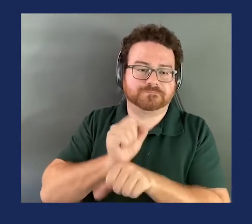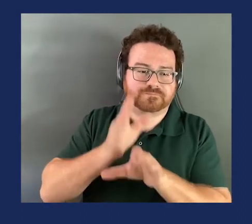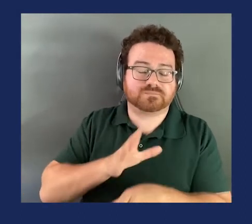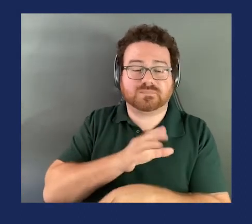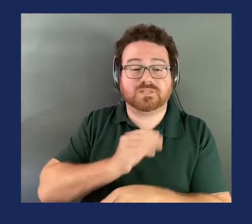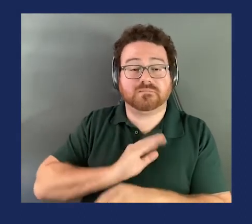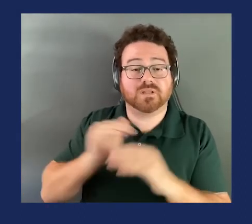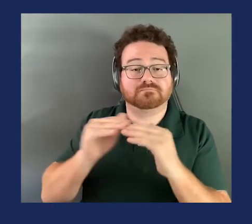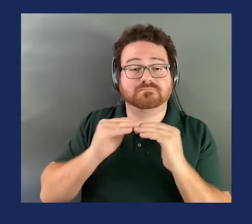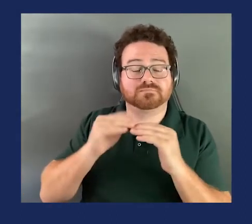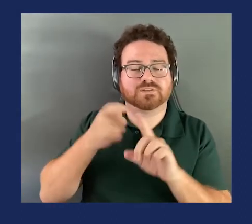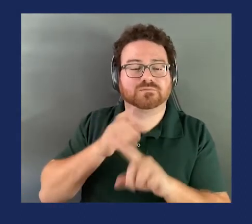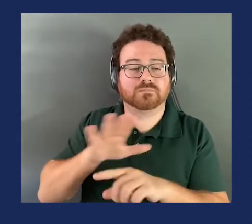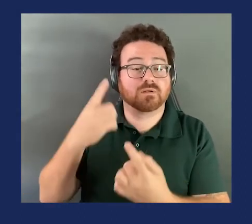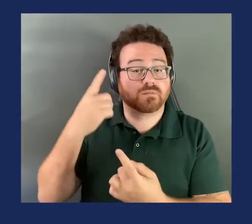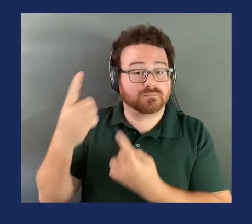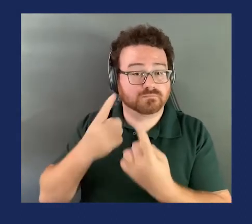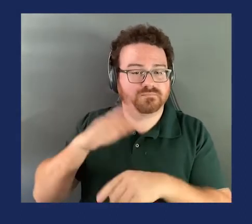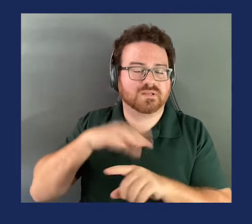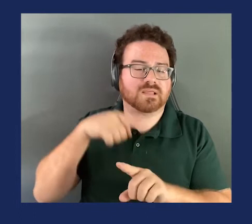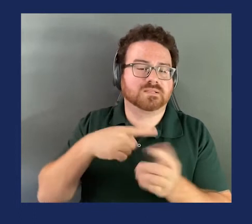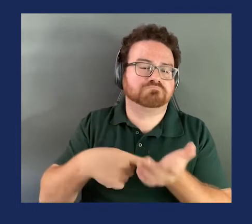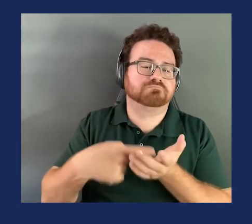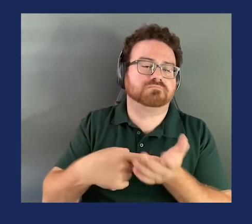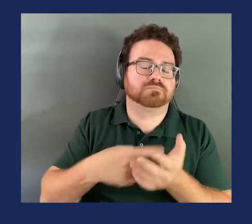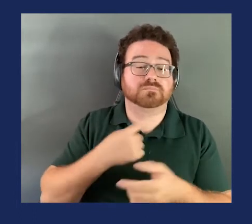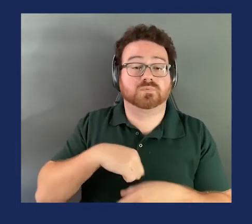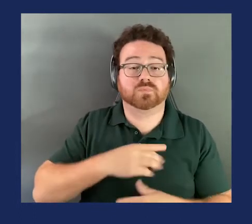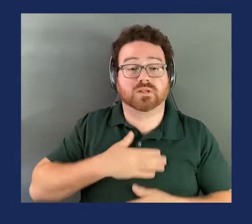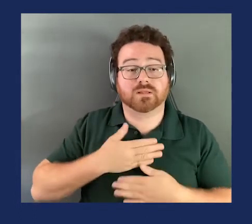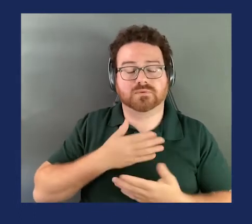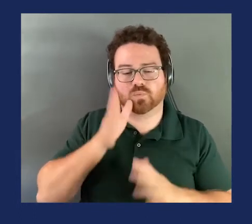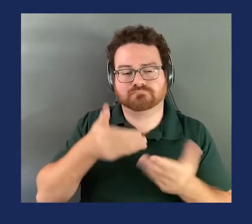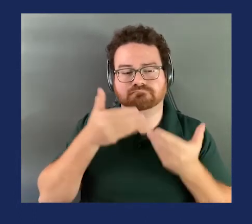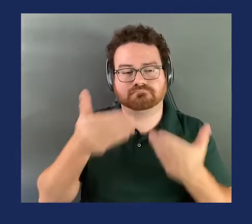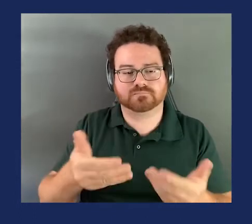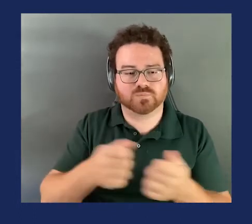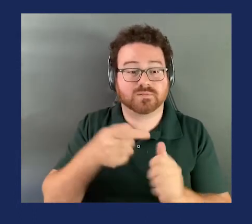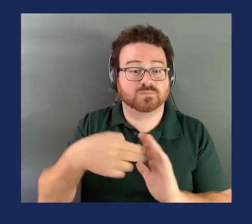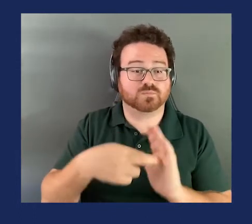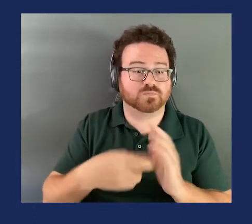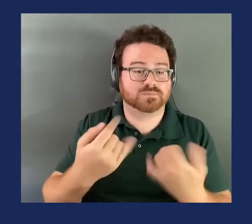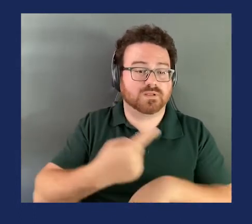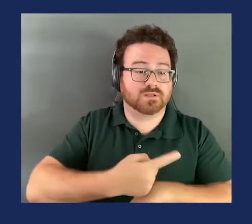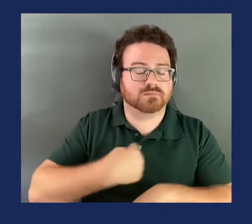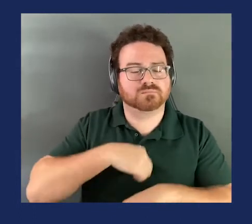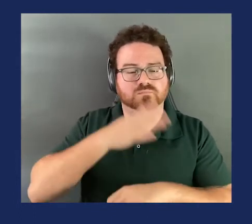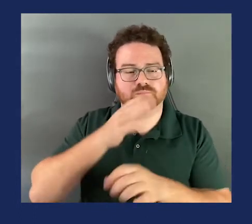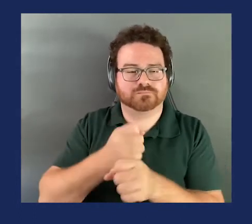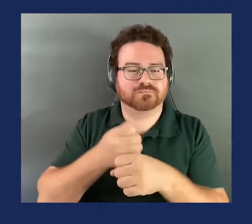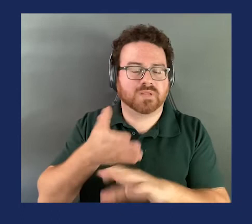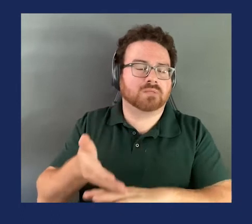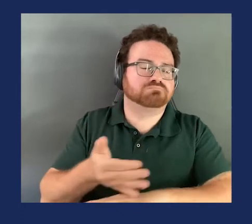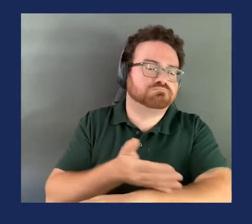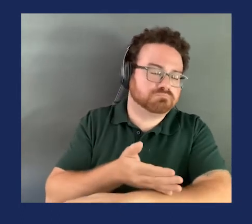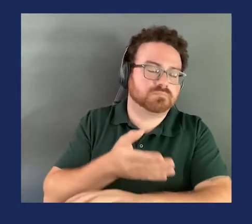and their thoughtful amendments. I'm pleased that we're moving forward with this rule today and are making progress towards preventing unreasonable risks of